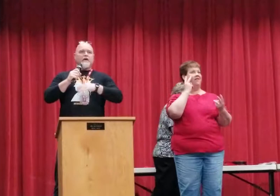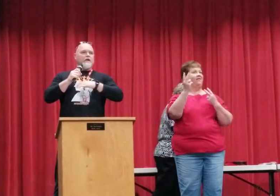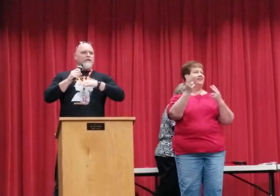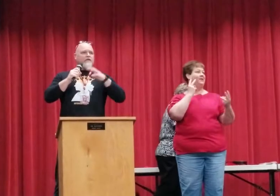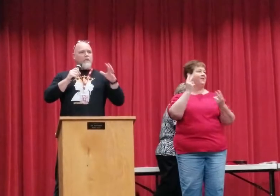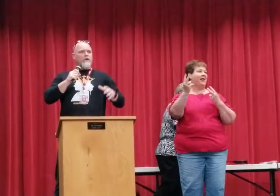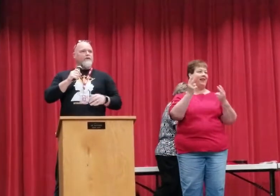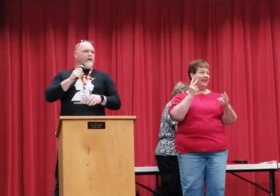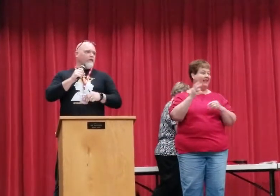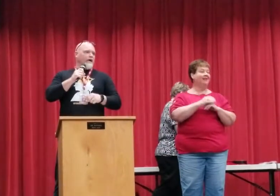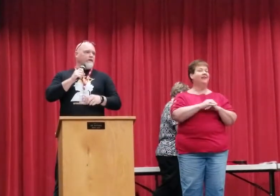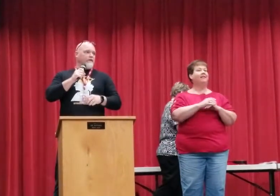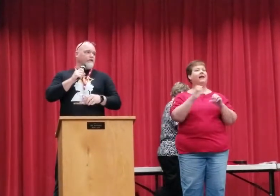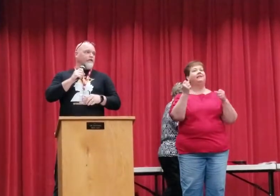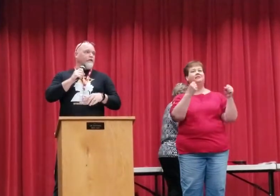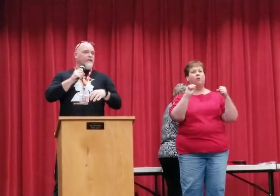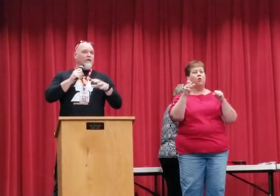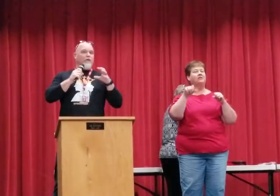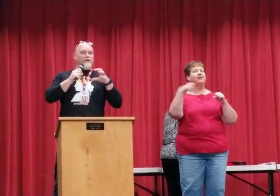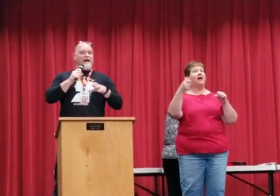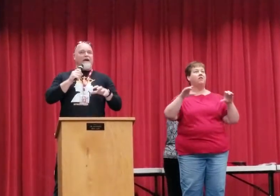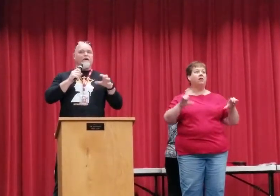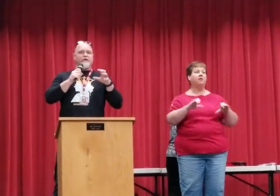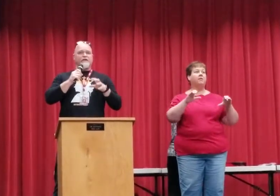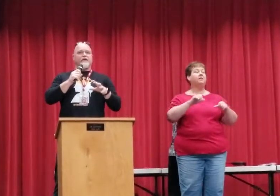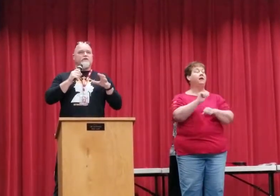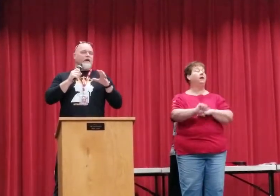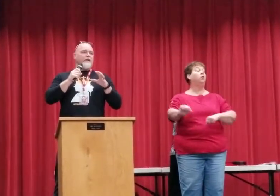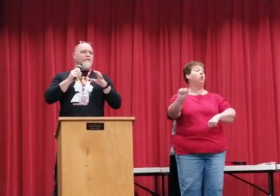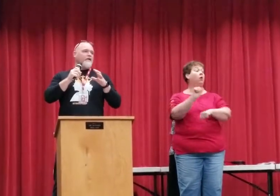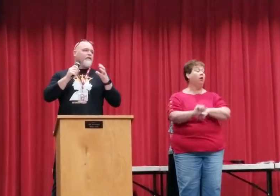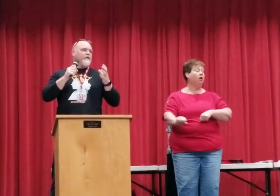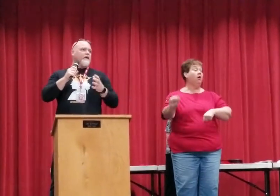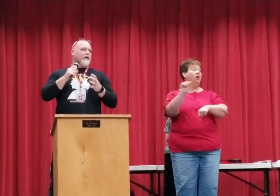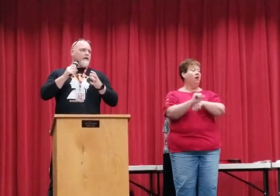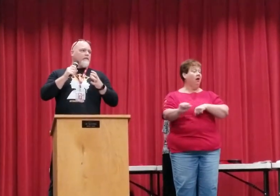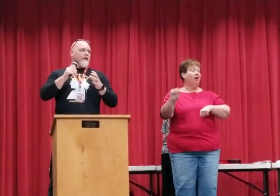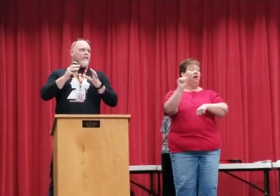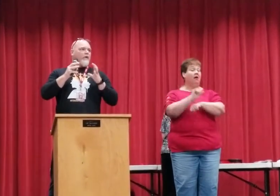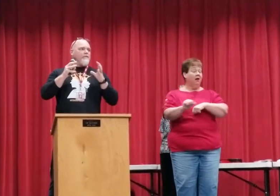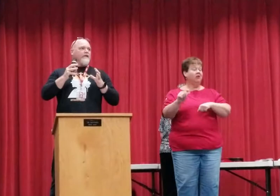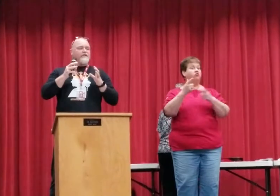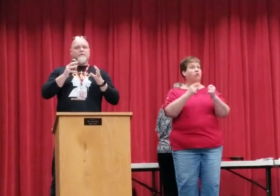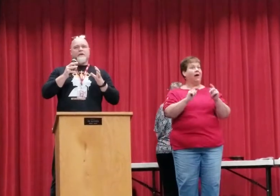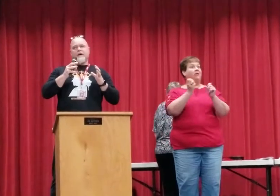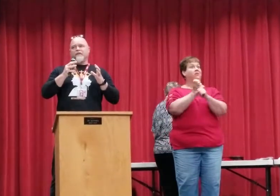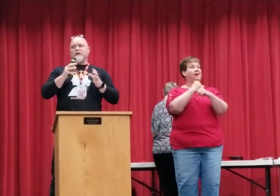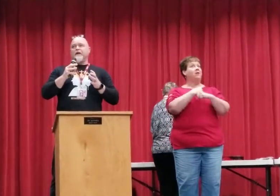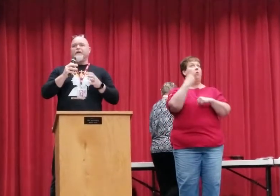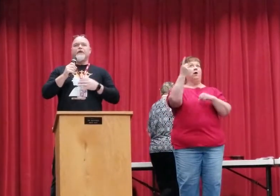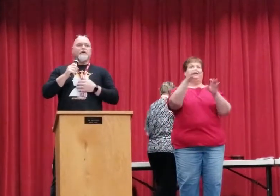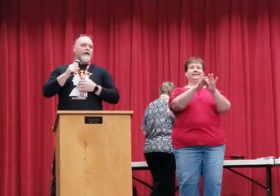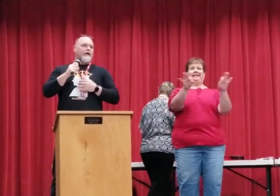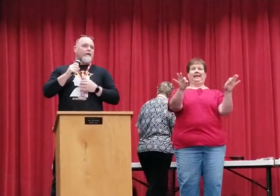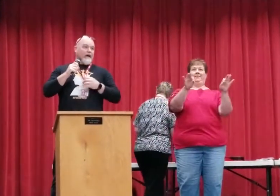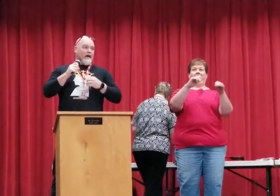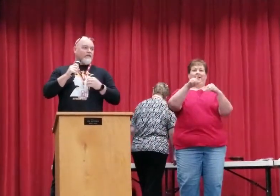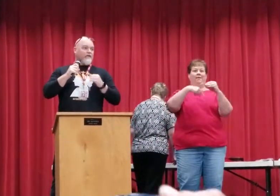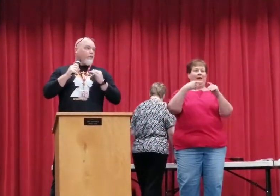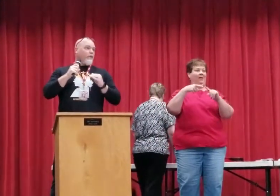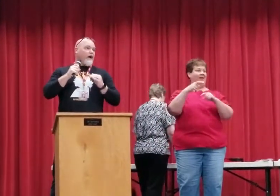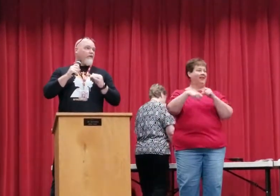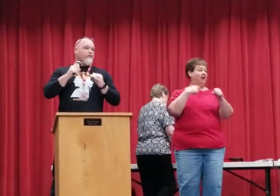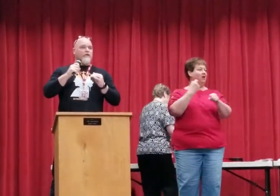that sports and other activities do, but they work tirelessly trying to basically make one big statement about the year, and